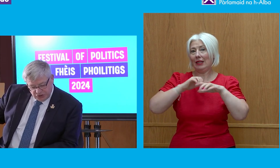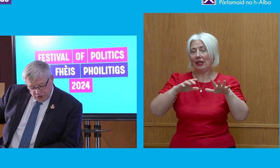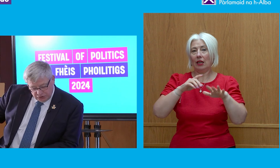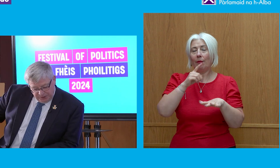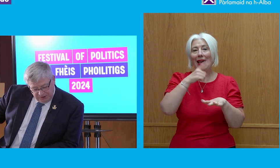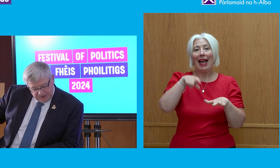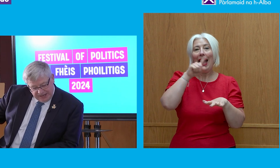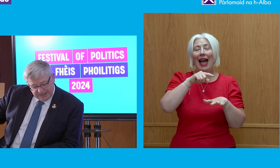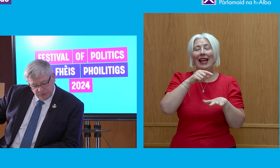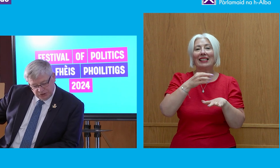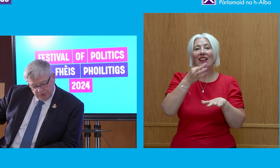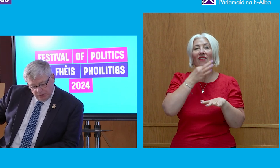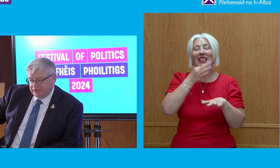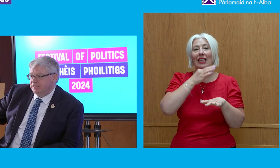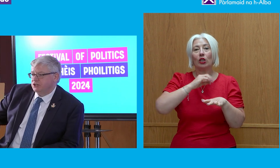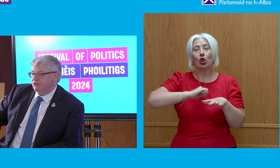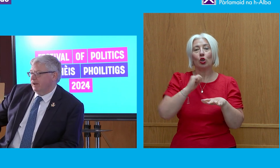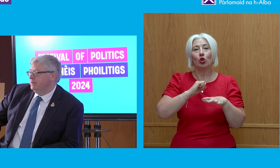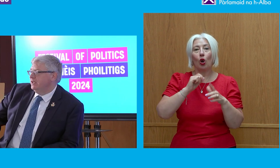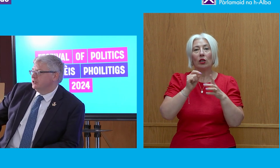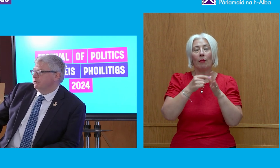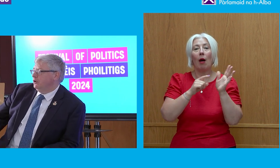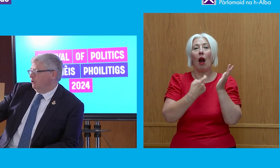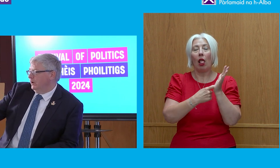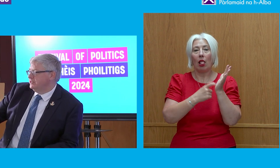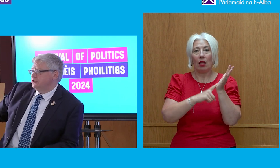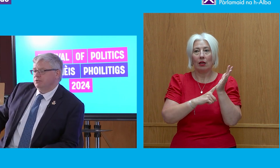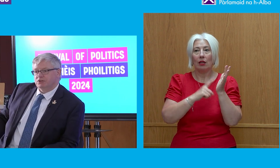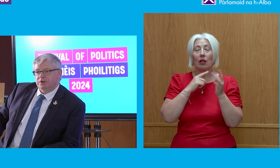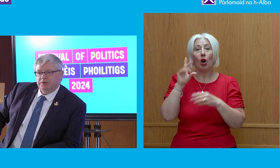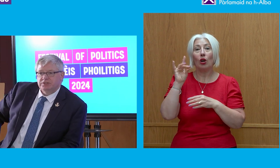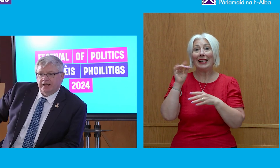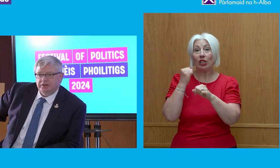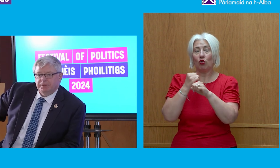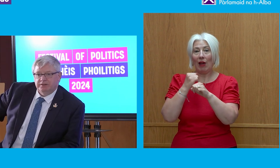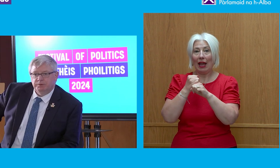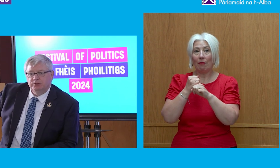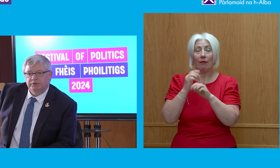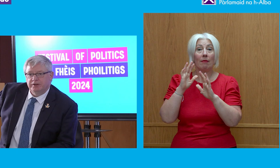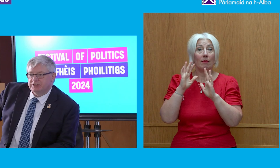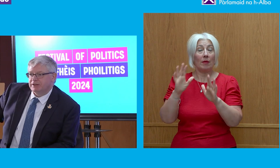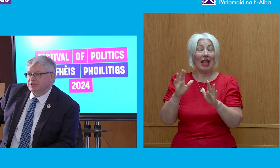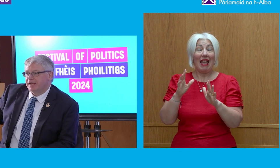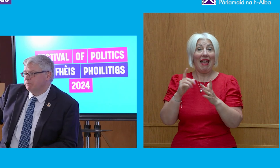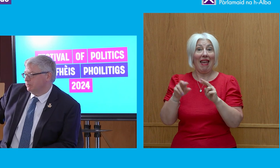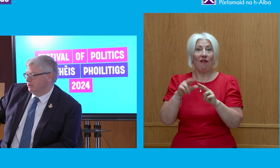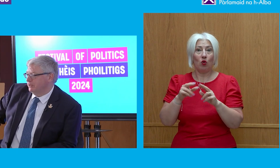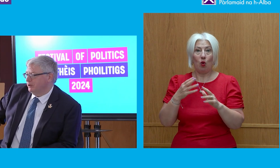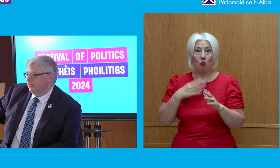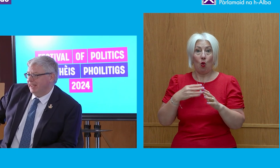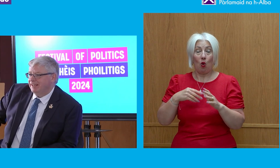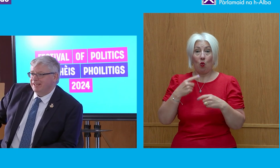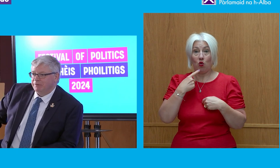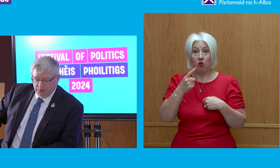Visit Scott Powell, and also on Instagram, so if you can't wait to contribute, I don't mind if you pull your phones out and pop